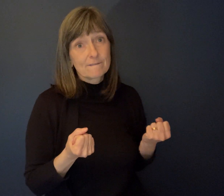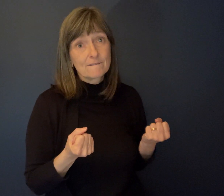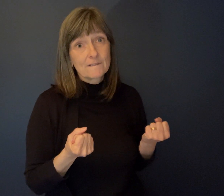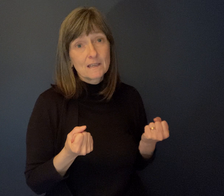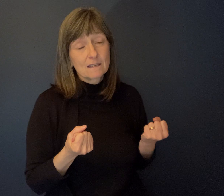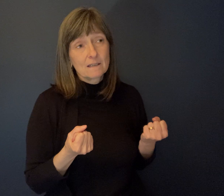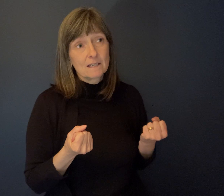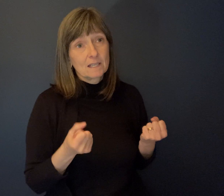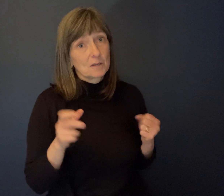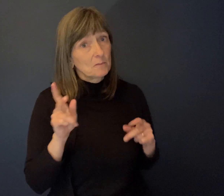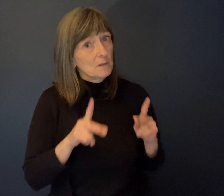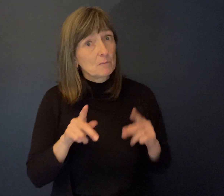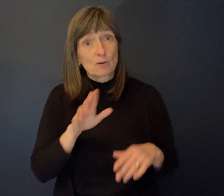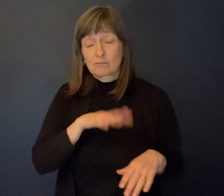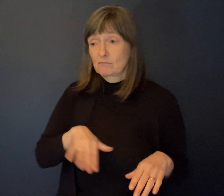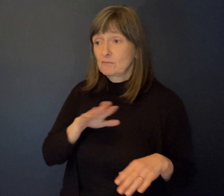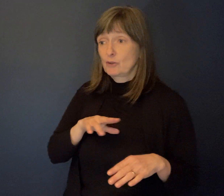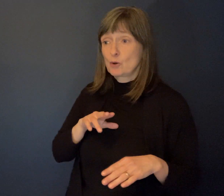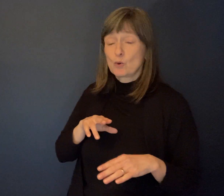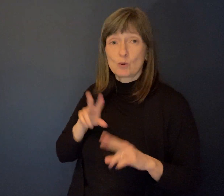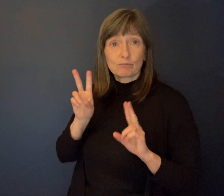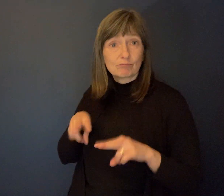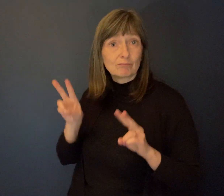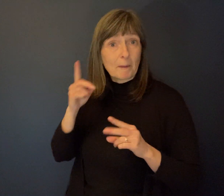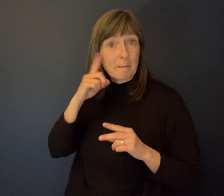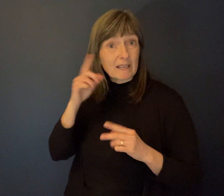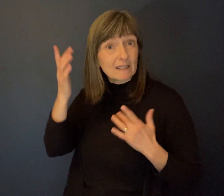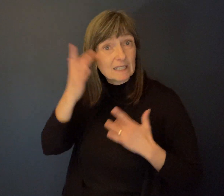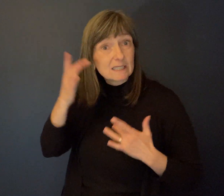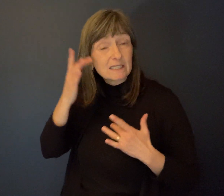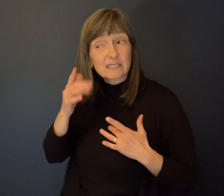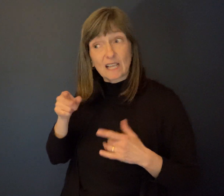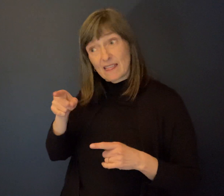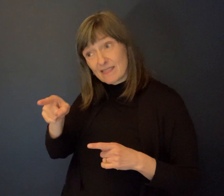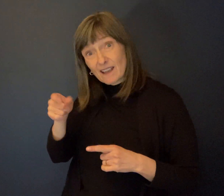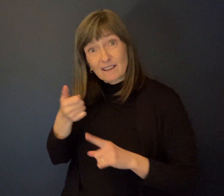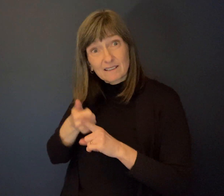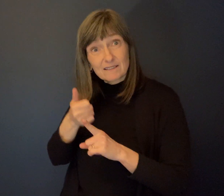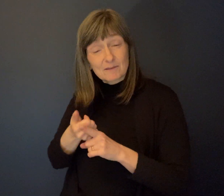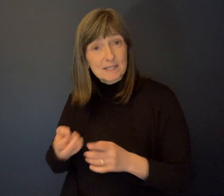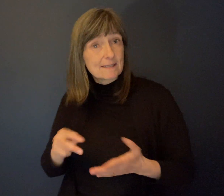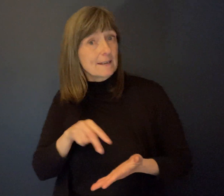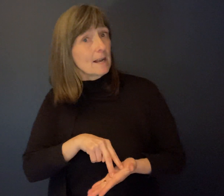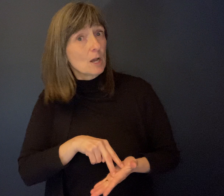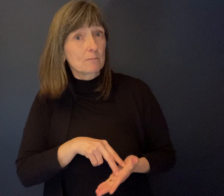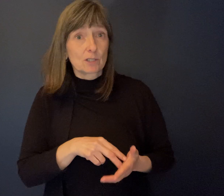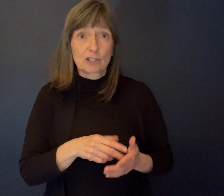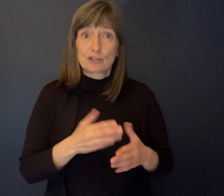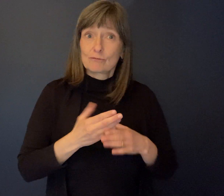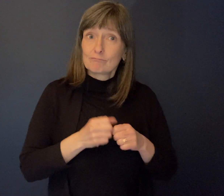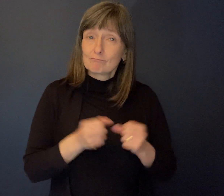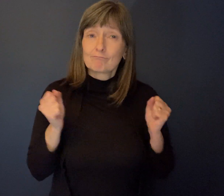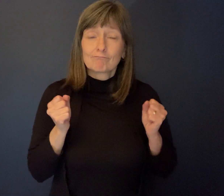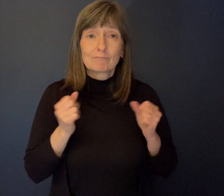people who are, have mental illness, and for them to share stories. So people create a change. Organizations for kids.